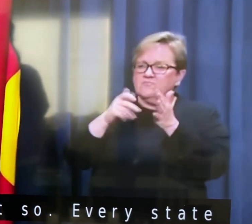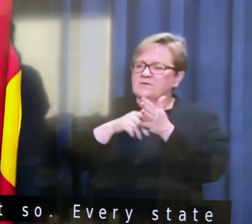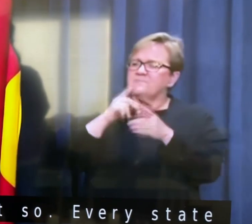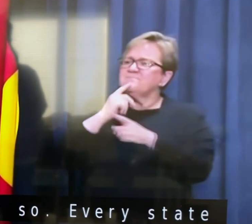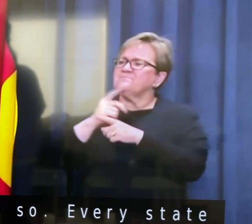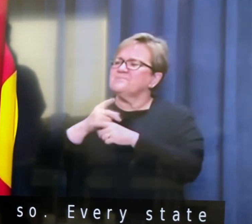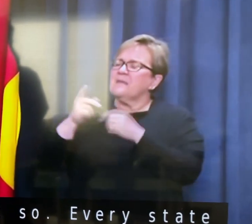its own success.